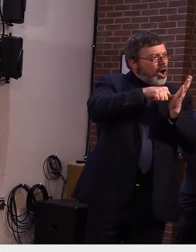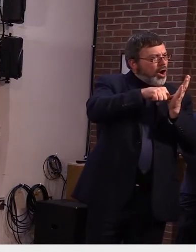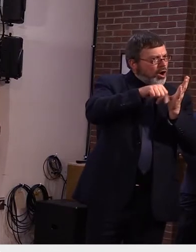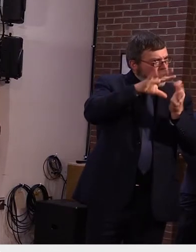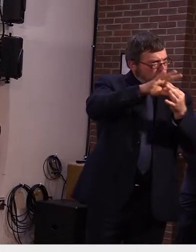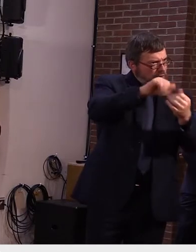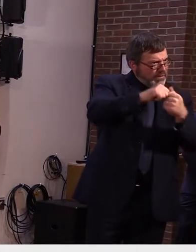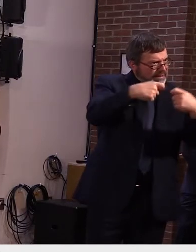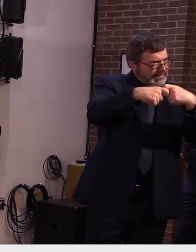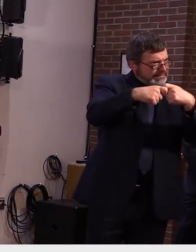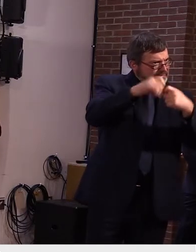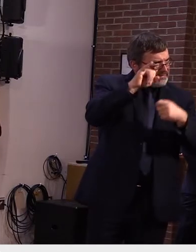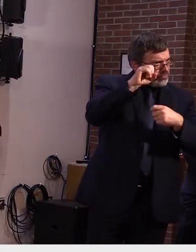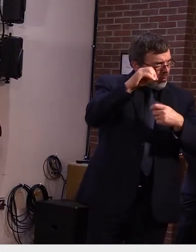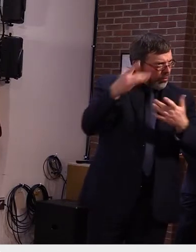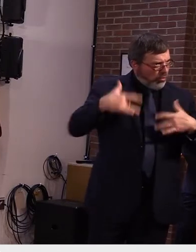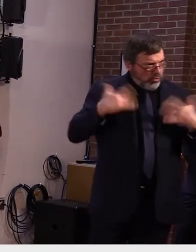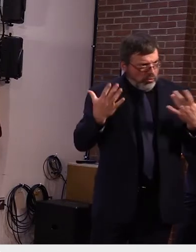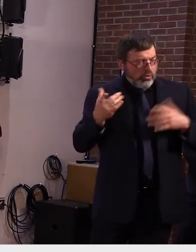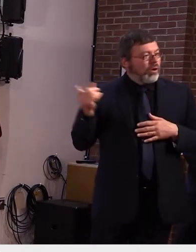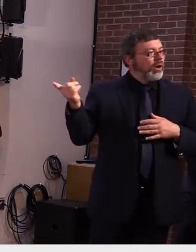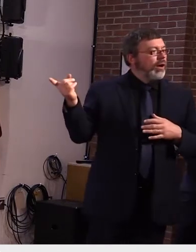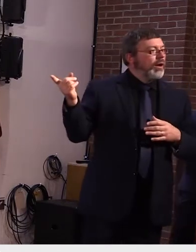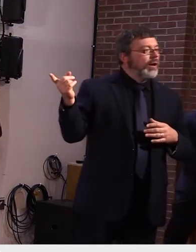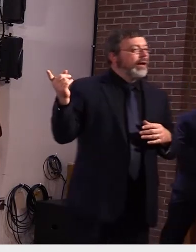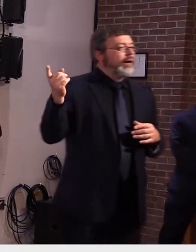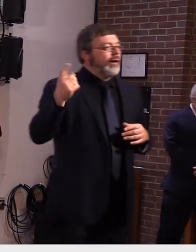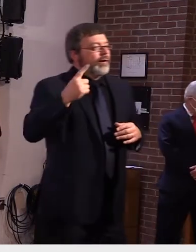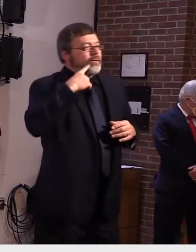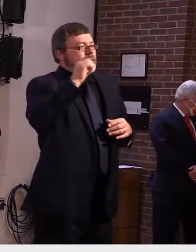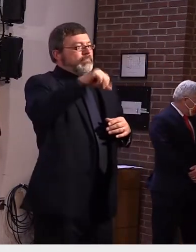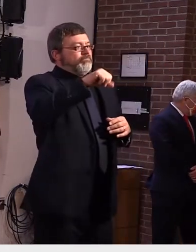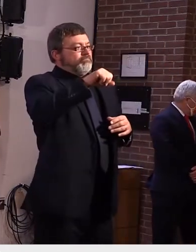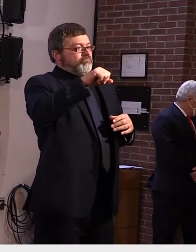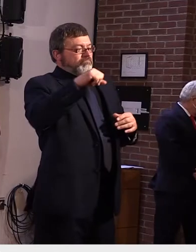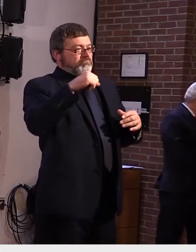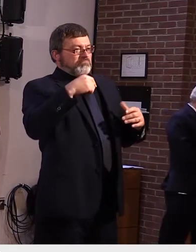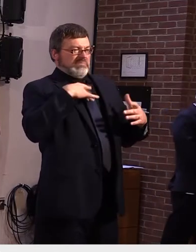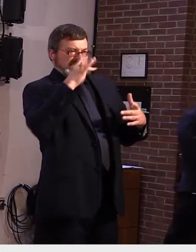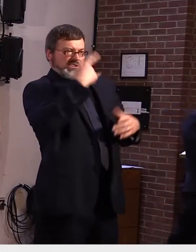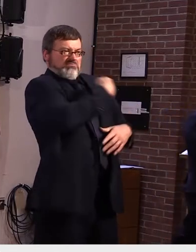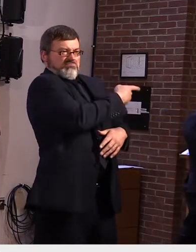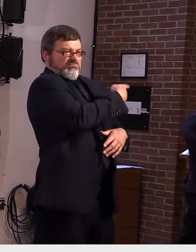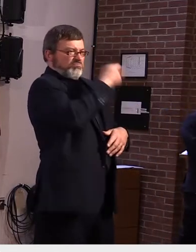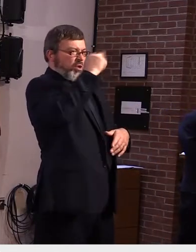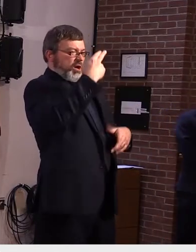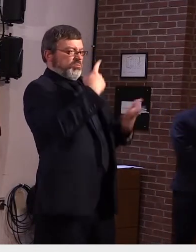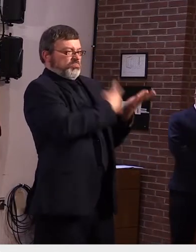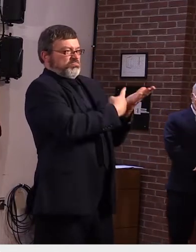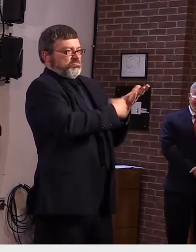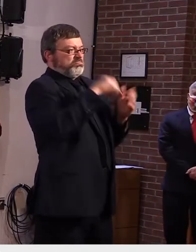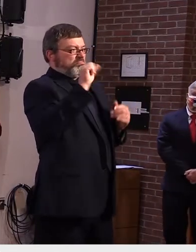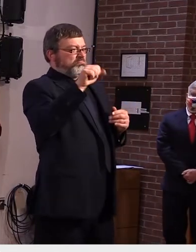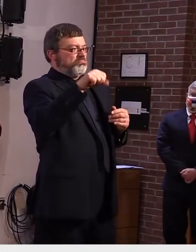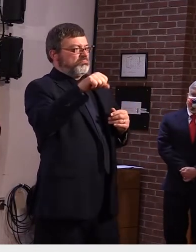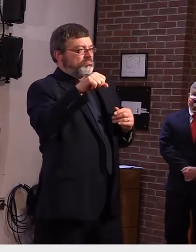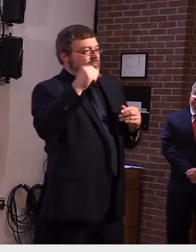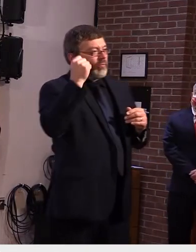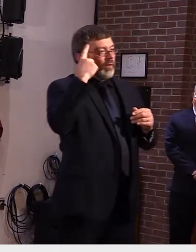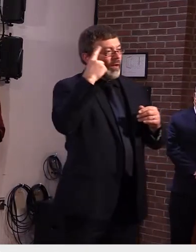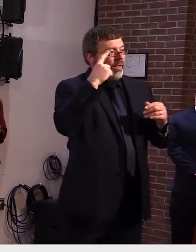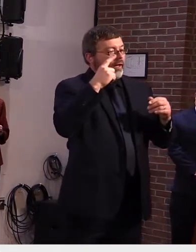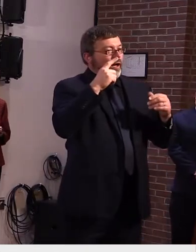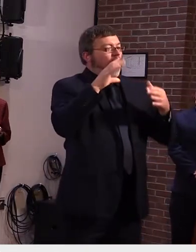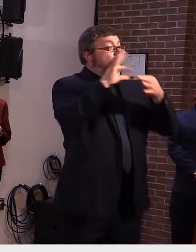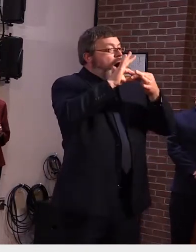i didn't uh we didn't speak about that in uh in particular um i uh it was just about the the hockey and